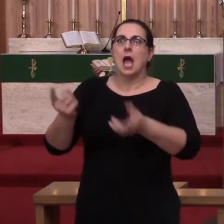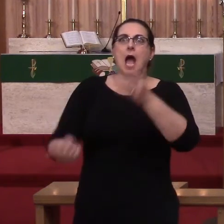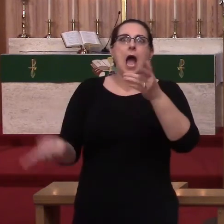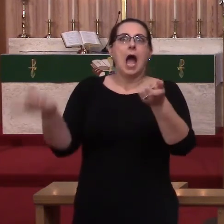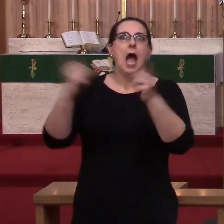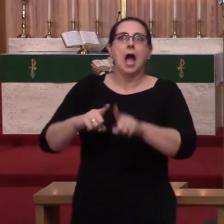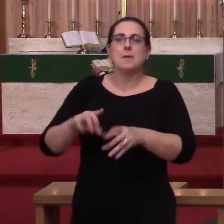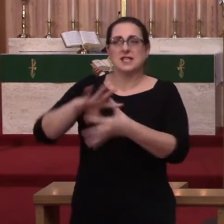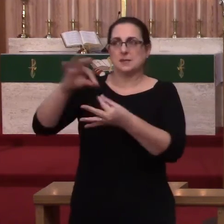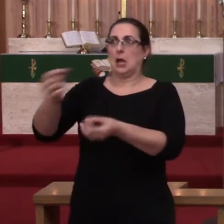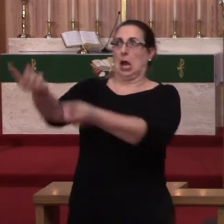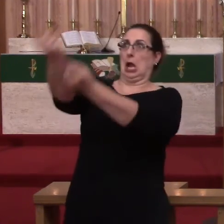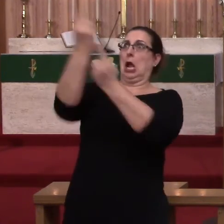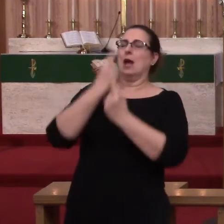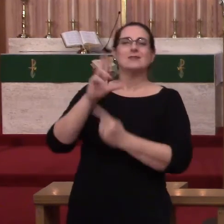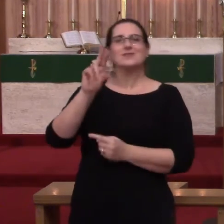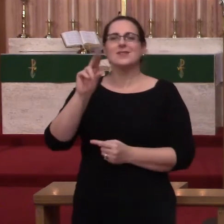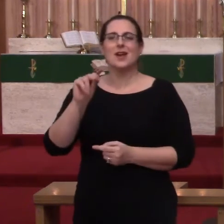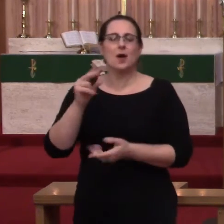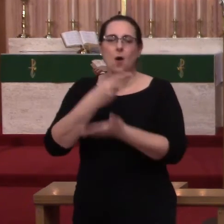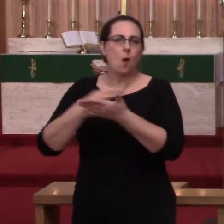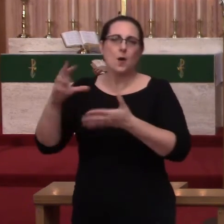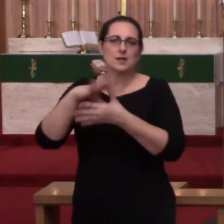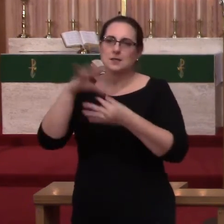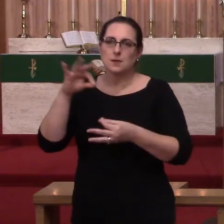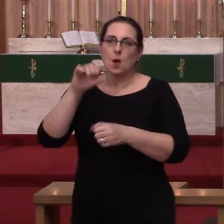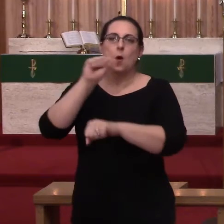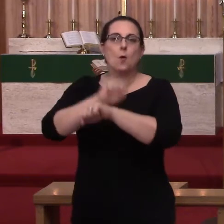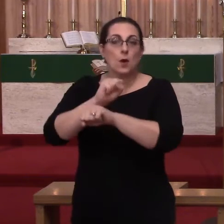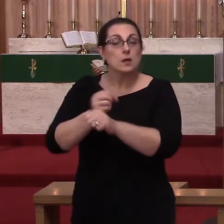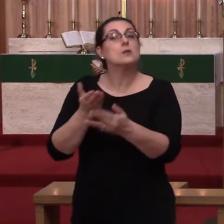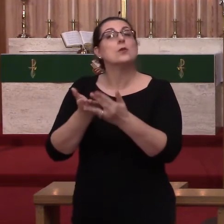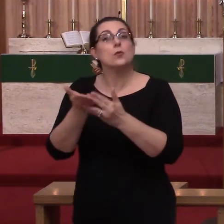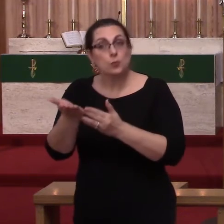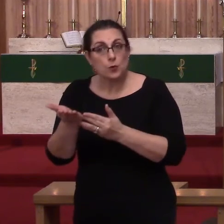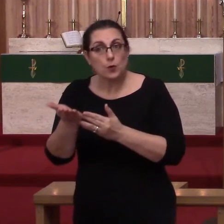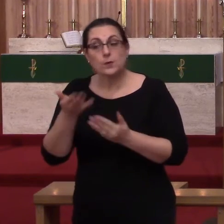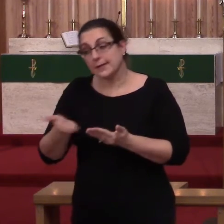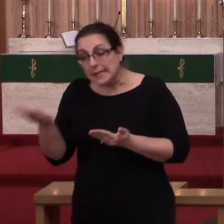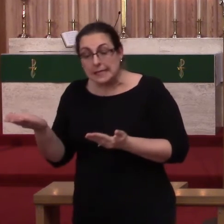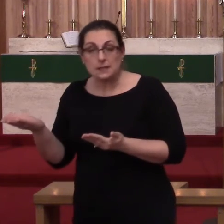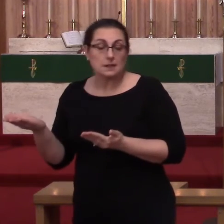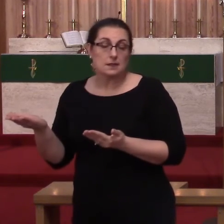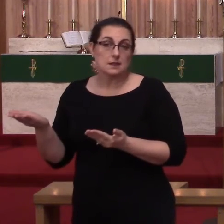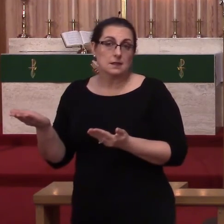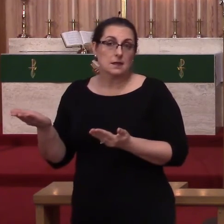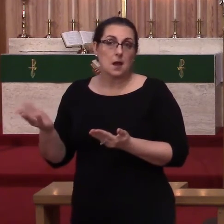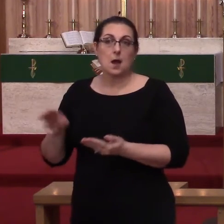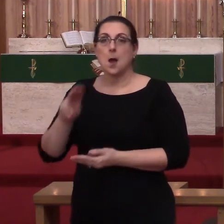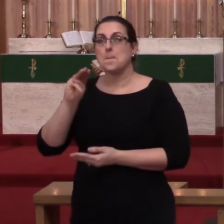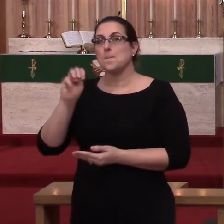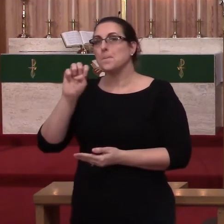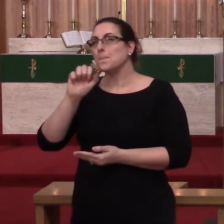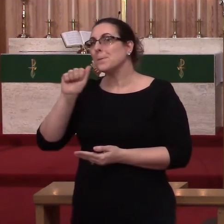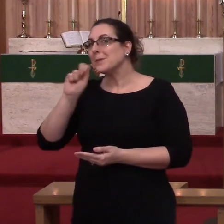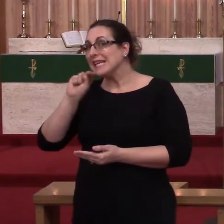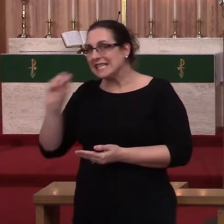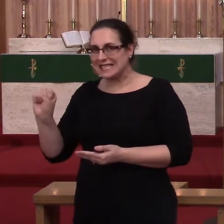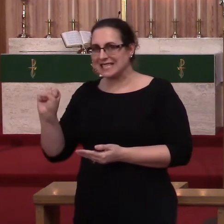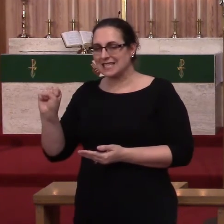The Holy Spirit doesn't work that way. The Holy Spirit works through means. The Holy Spirit works through the Holy